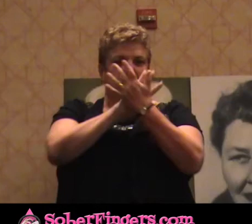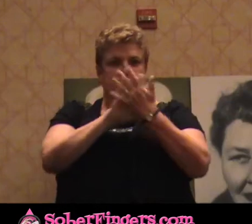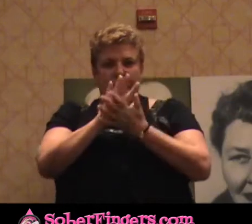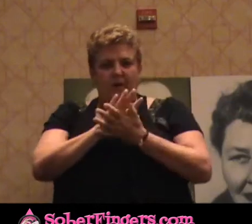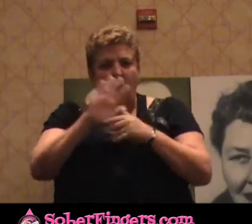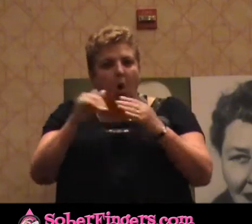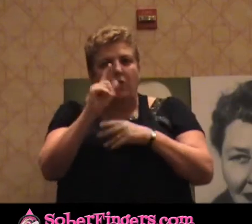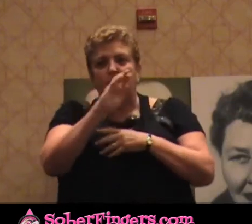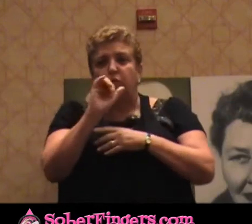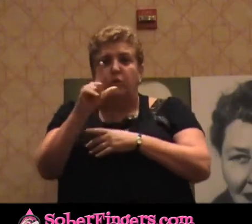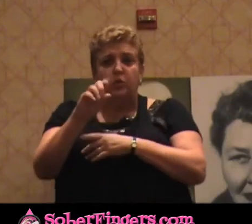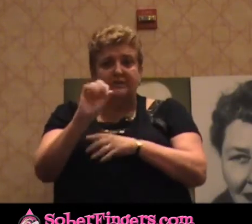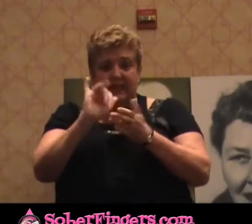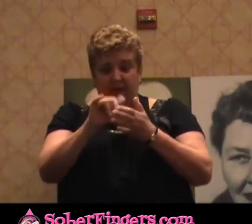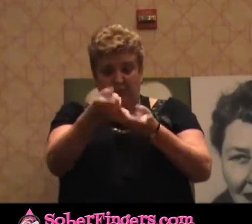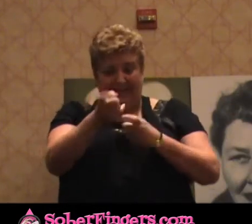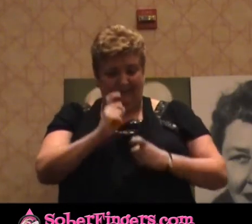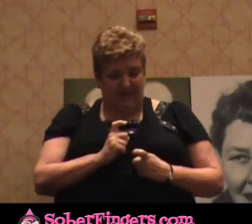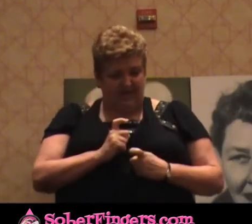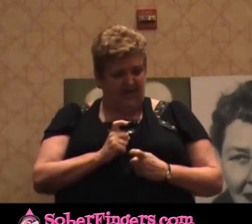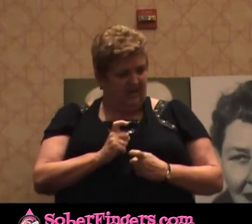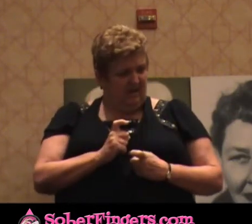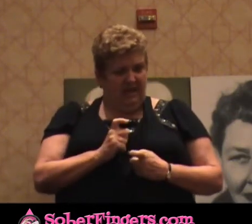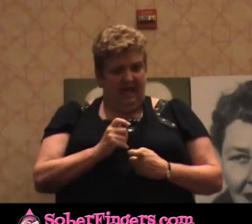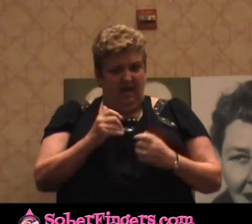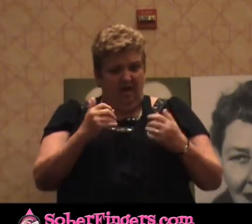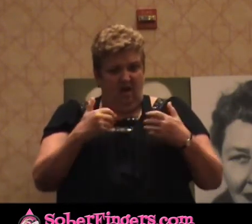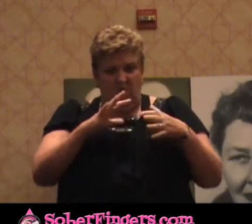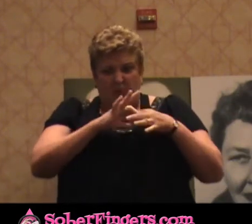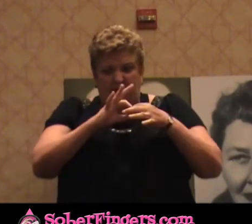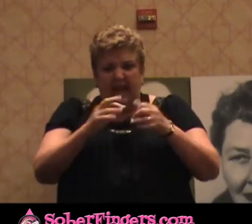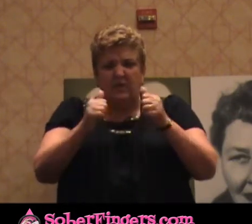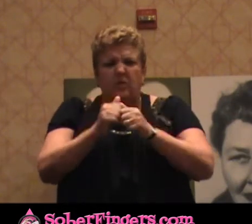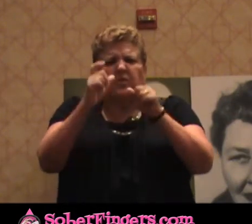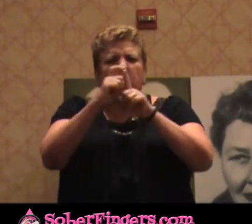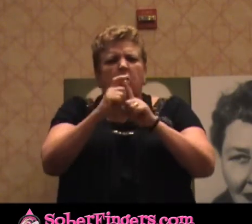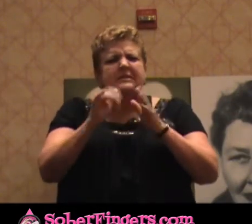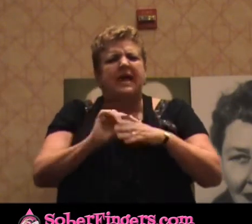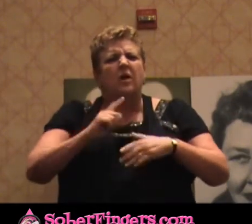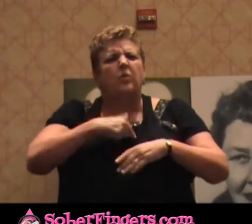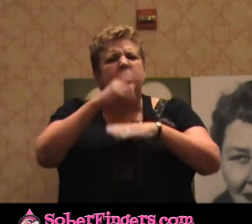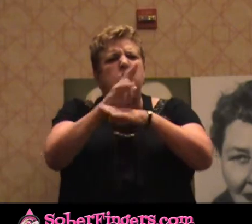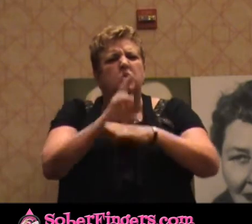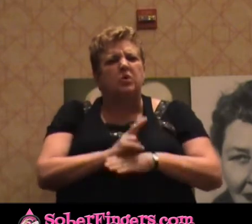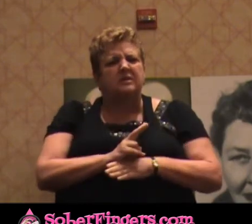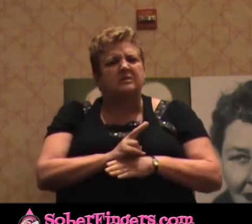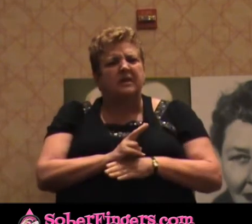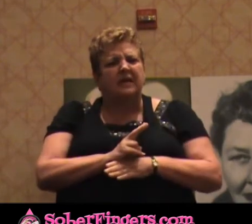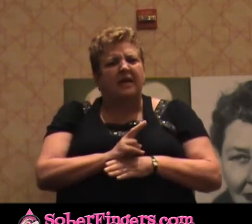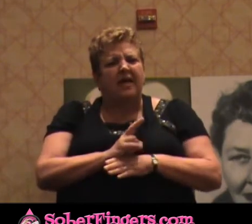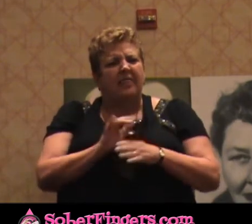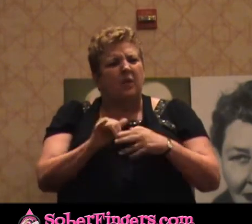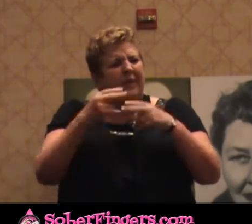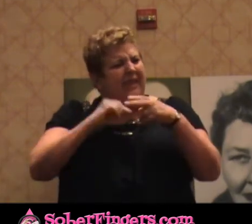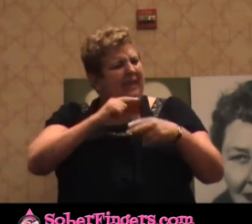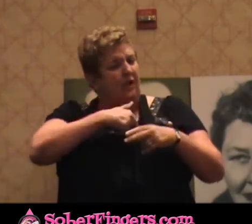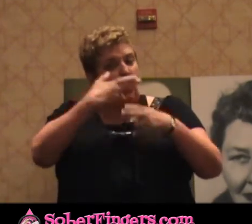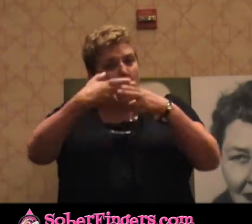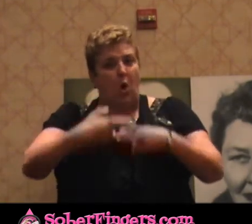Tools that I've acquired in life had a lot to do with words that we use around here called character defects. I didn't know that's what they were. I